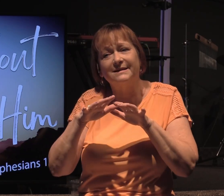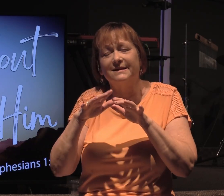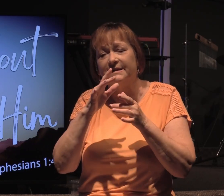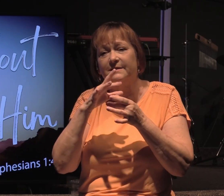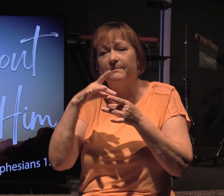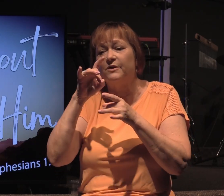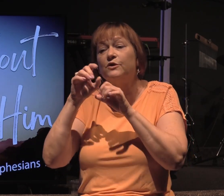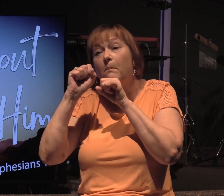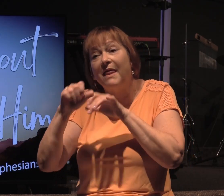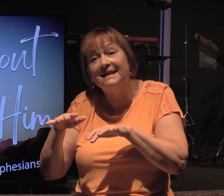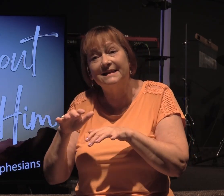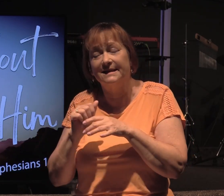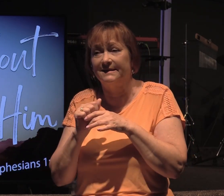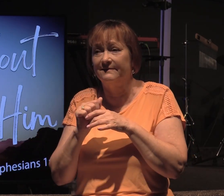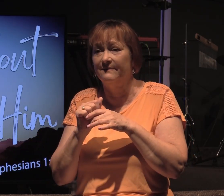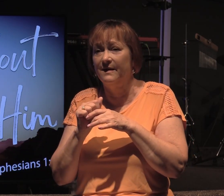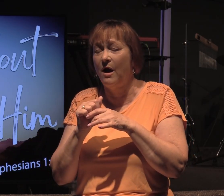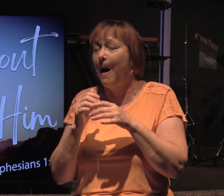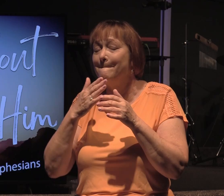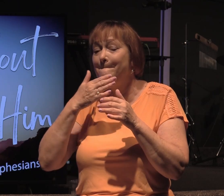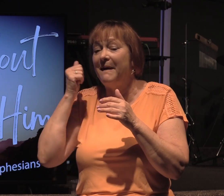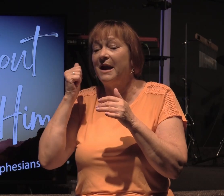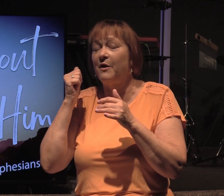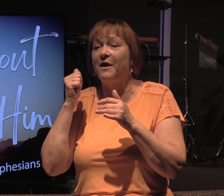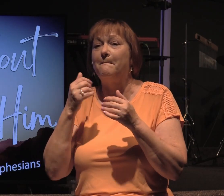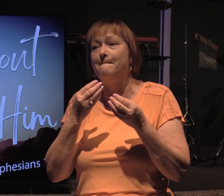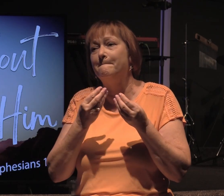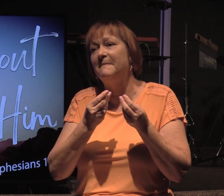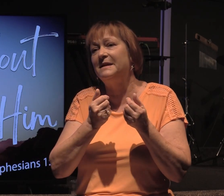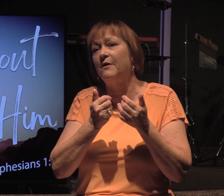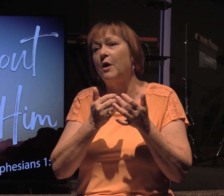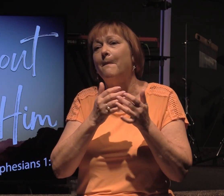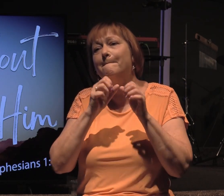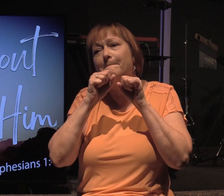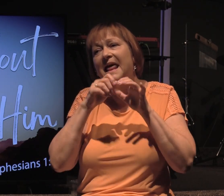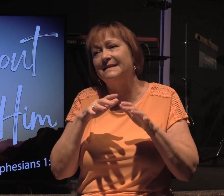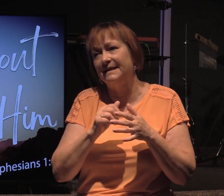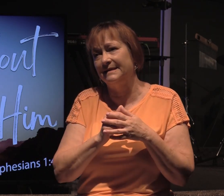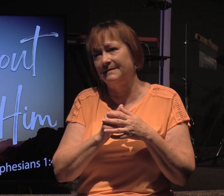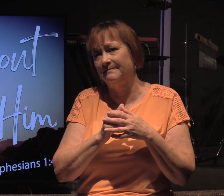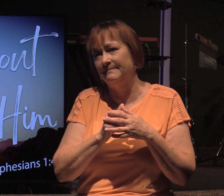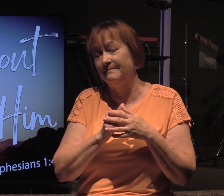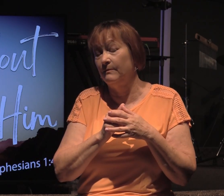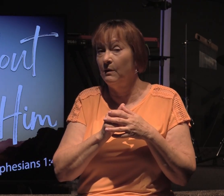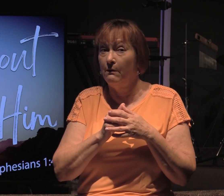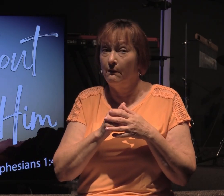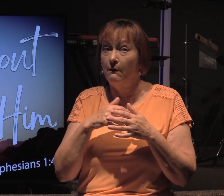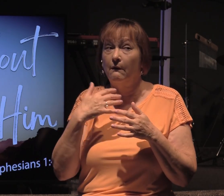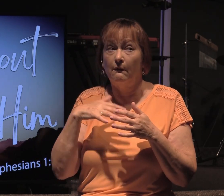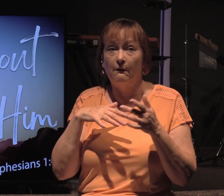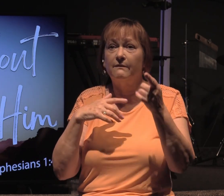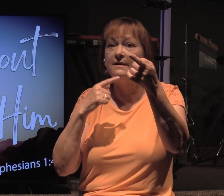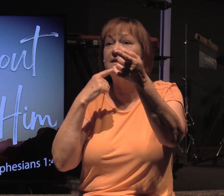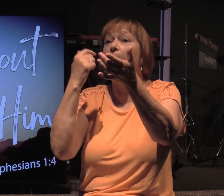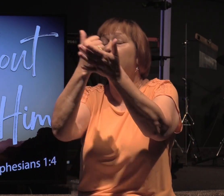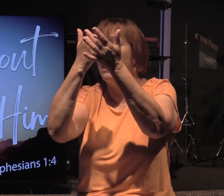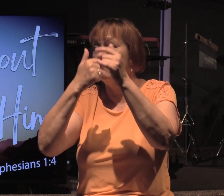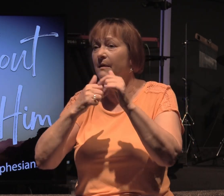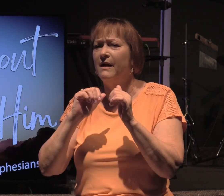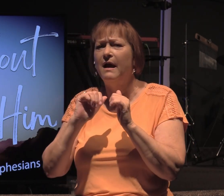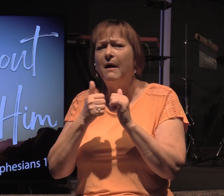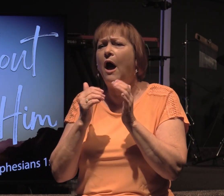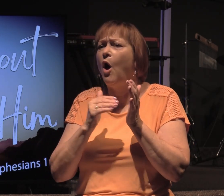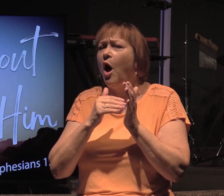Spiritual blessings are far better than material blessings. Amen. Amen. But